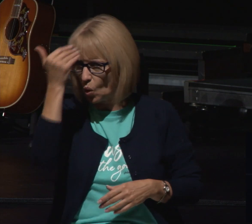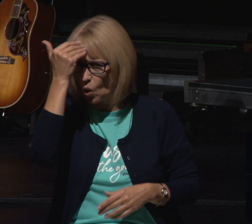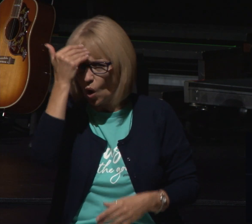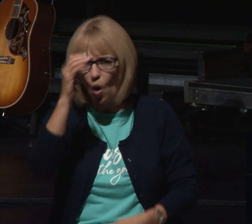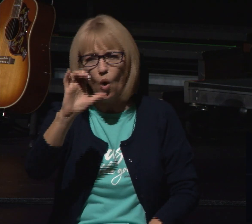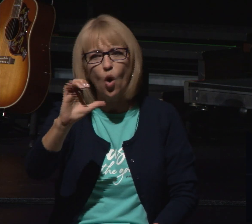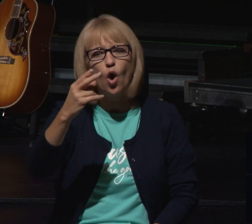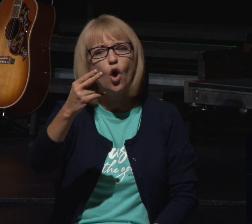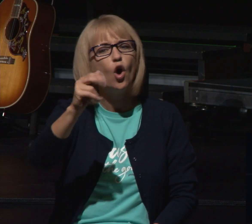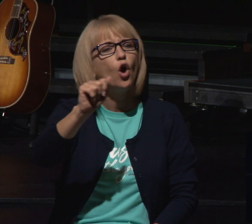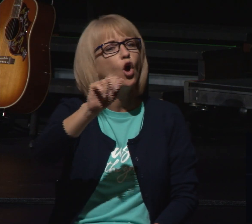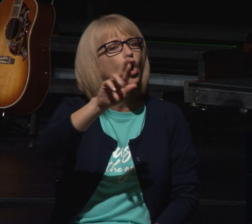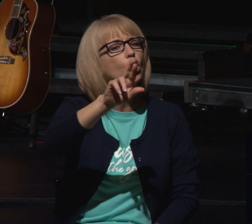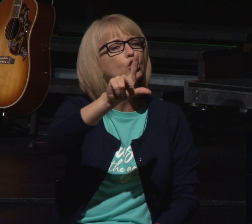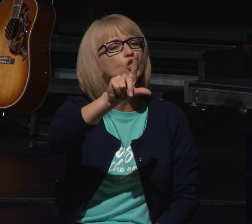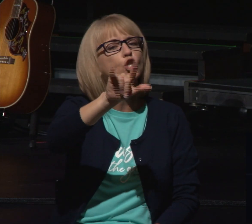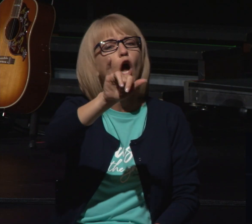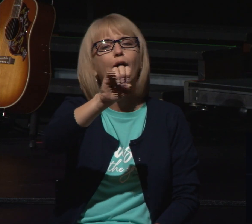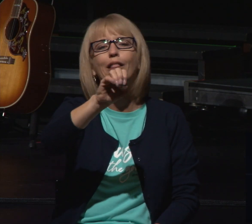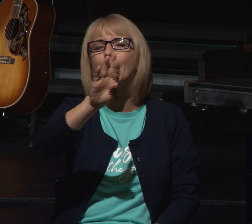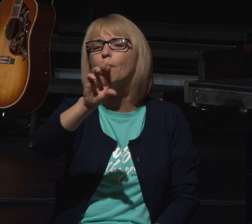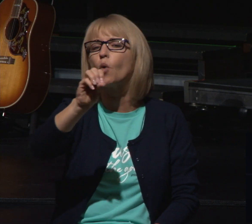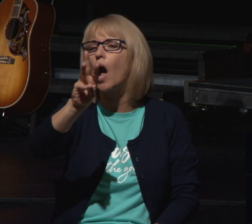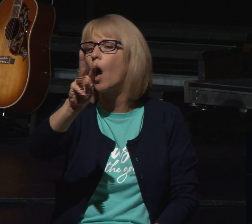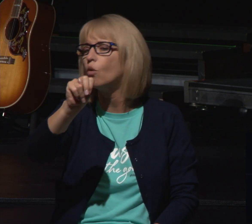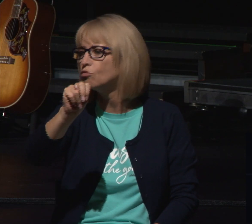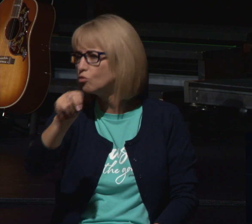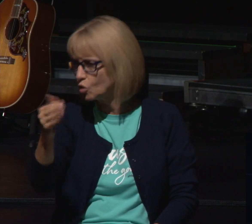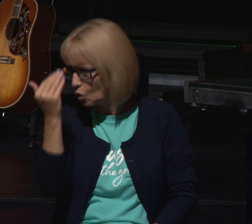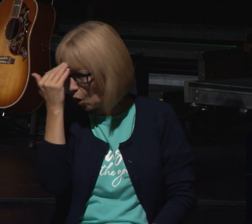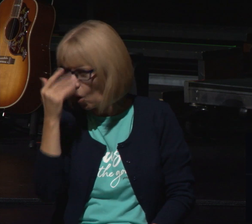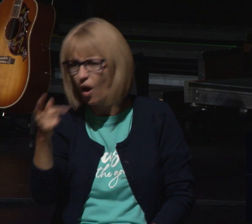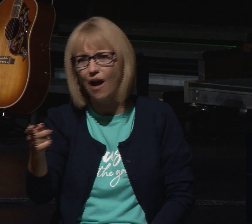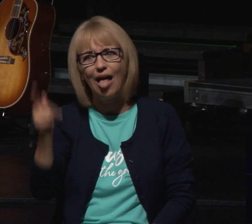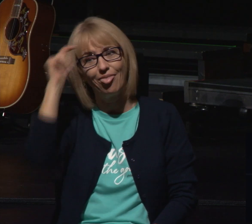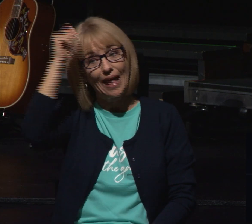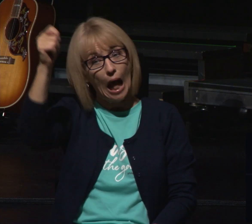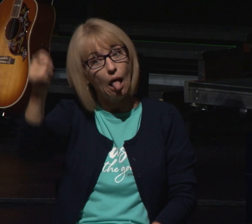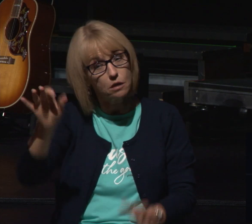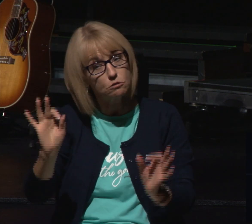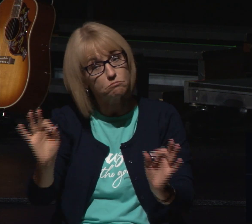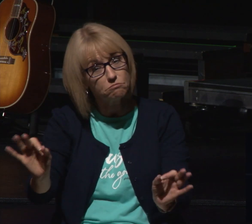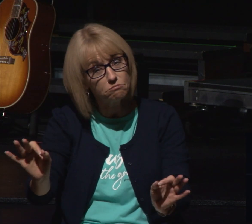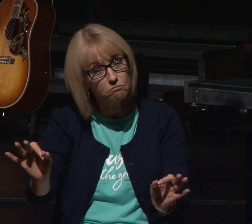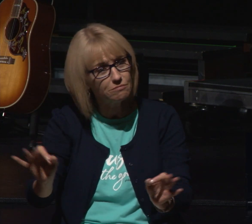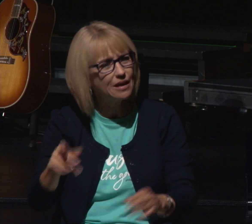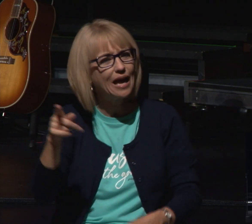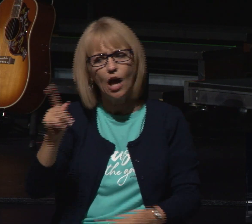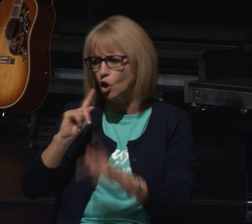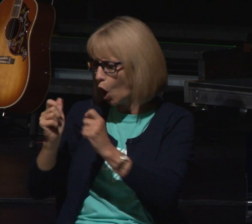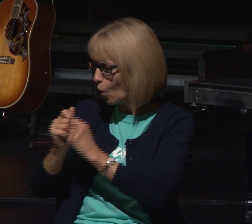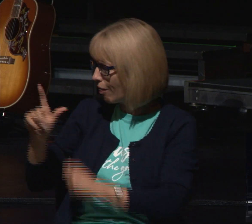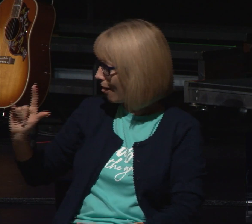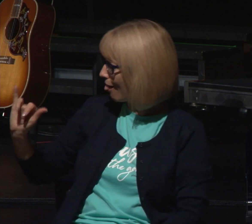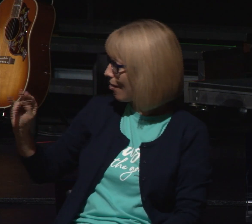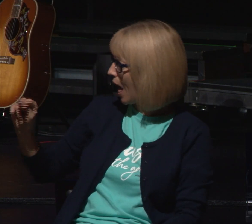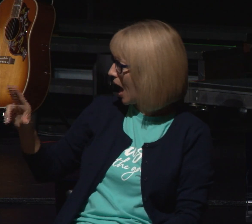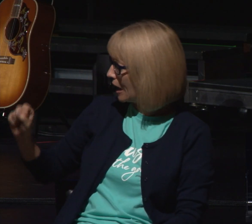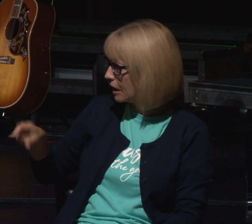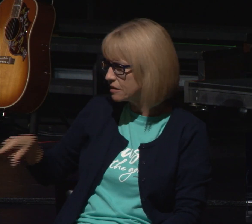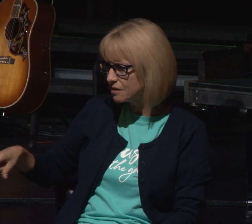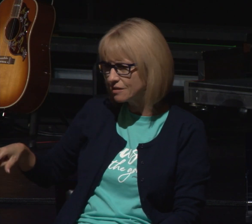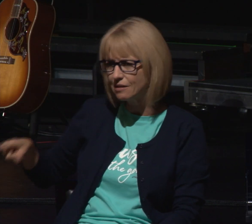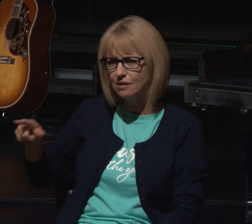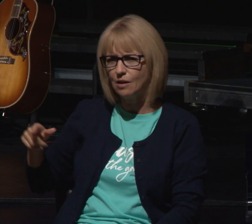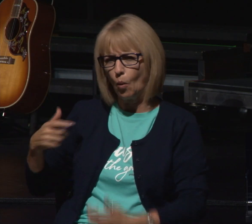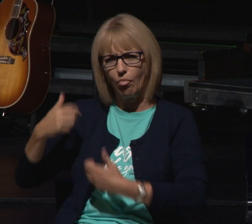always a good place to go for some good theology he was talking with his friend linus about problems and linus says this i don't like to face problems